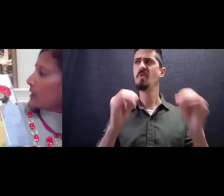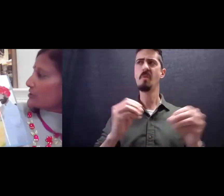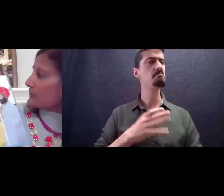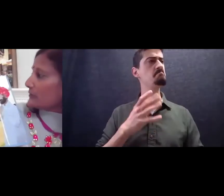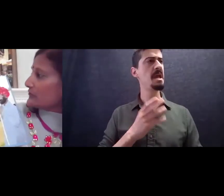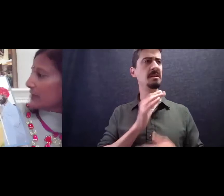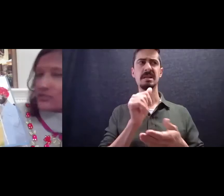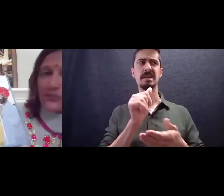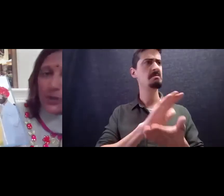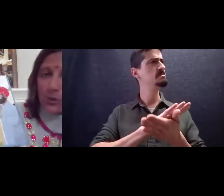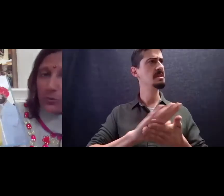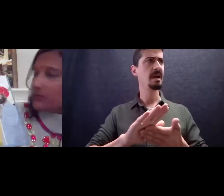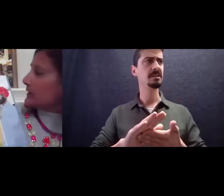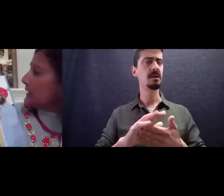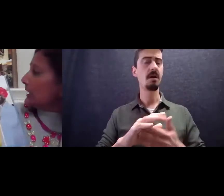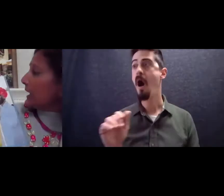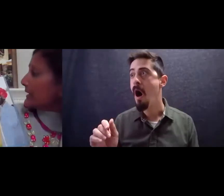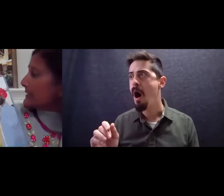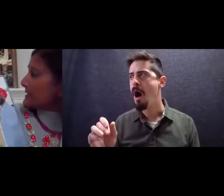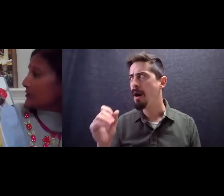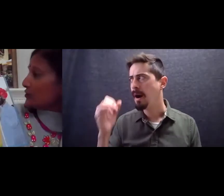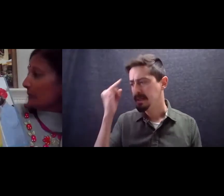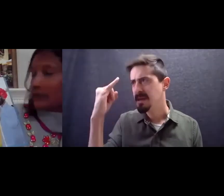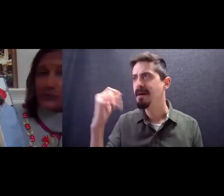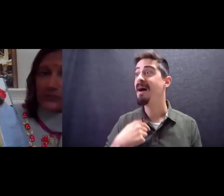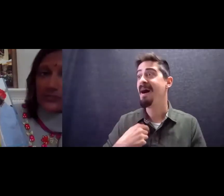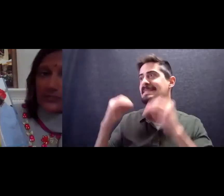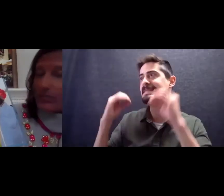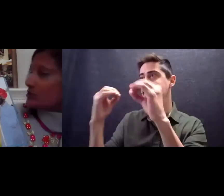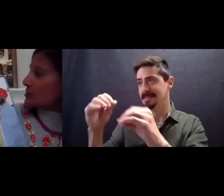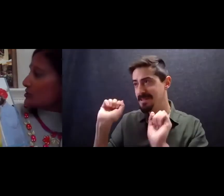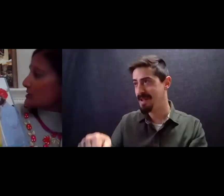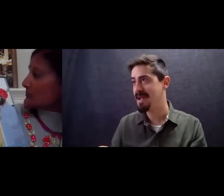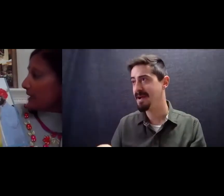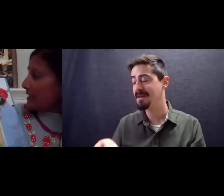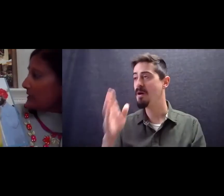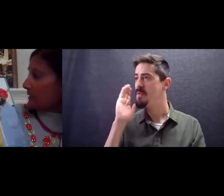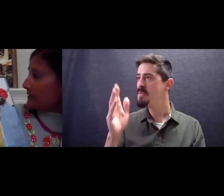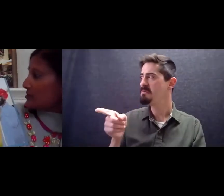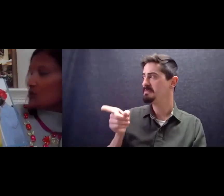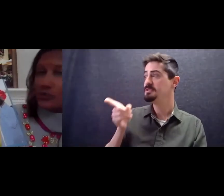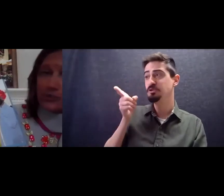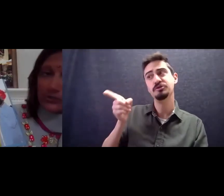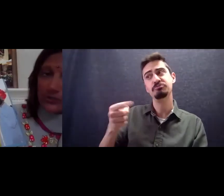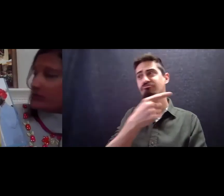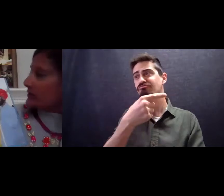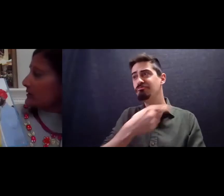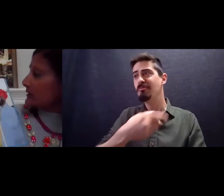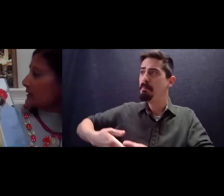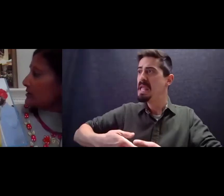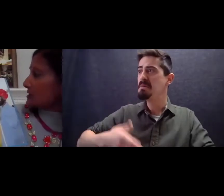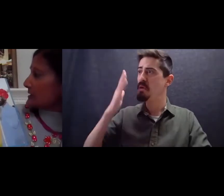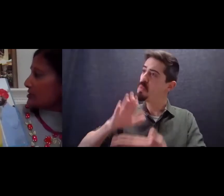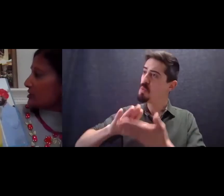Raja felt a flash of hope I can teach her manners she's just a baby she'll learn